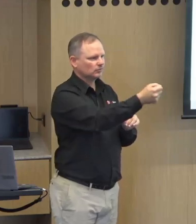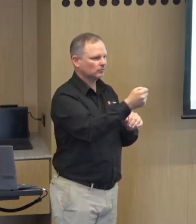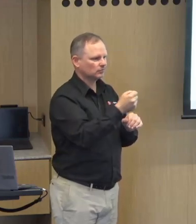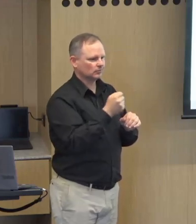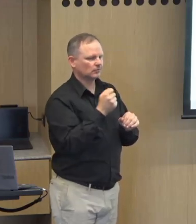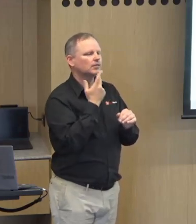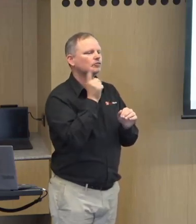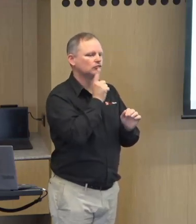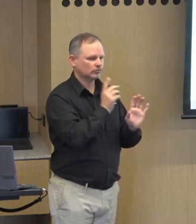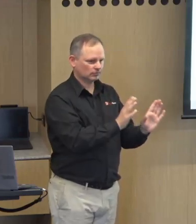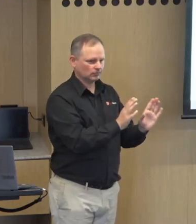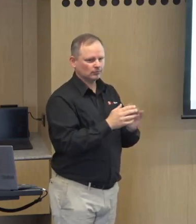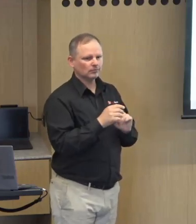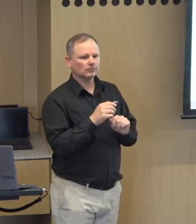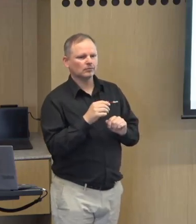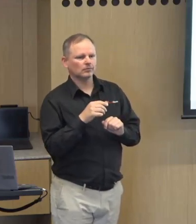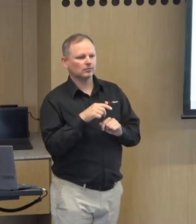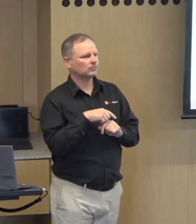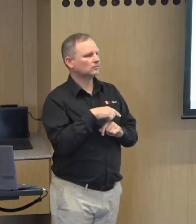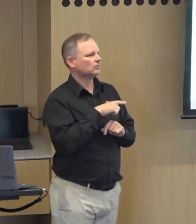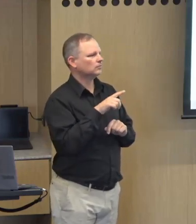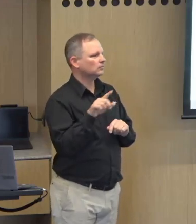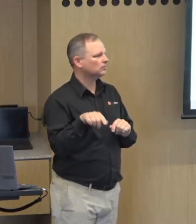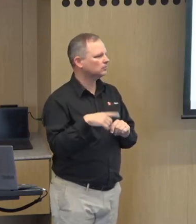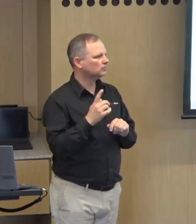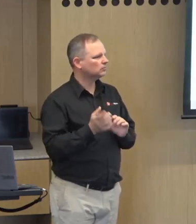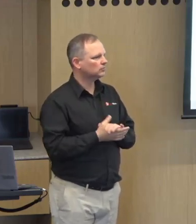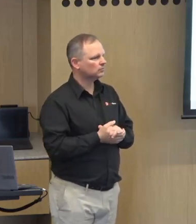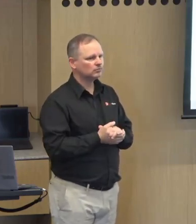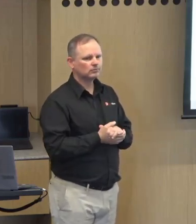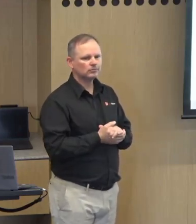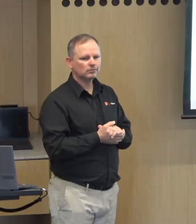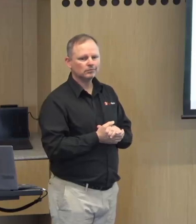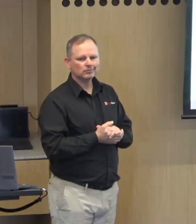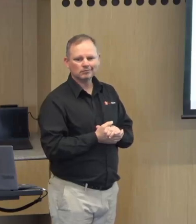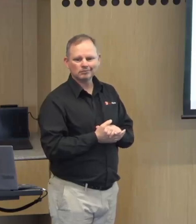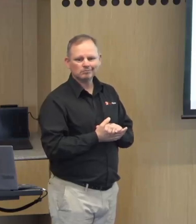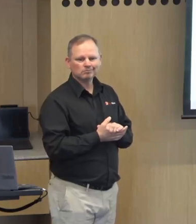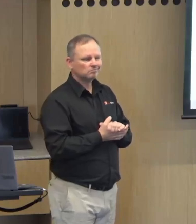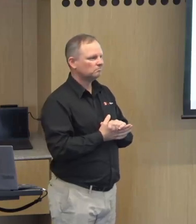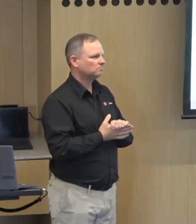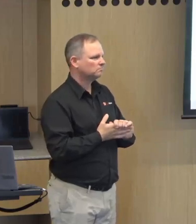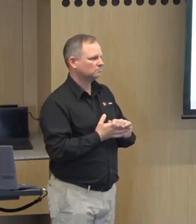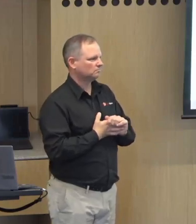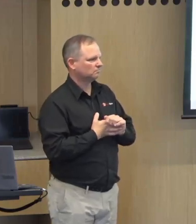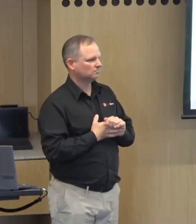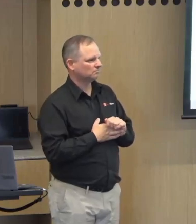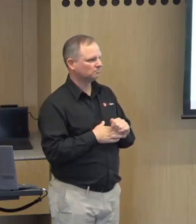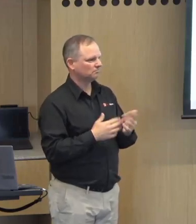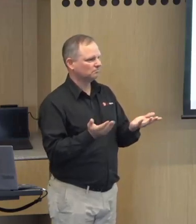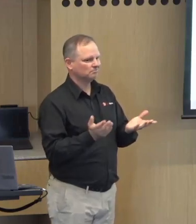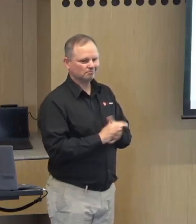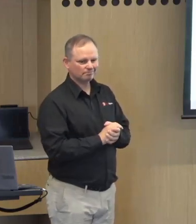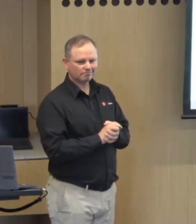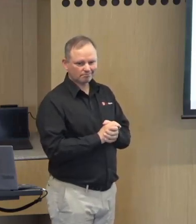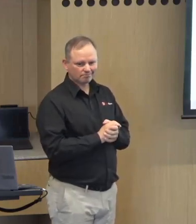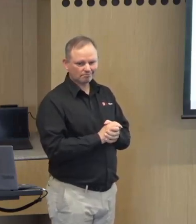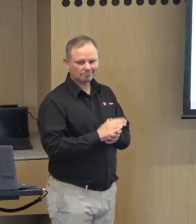we do have a microphone so if you're hearing i'll pass the microphone over to you if not you can sign your question and we'll interpret that thank you has anyone got any